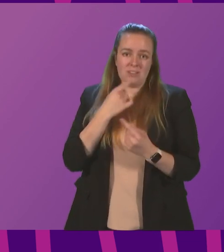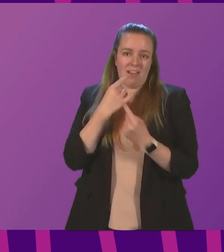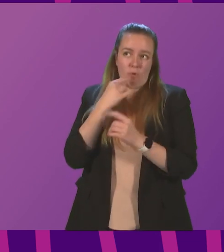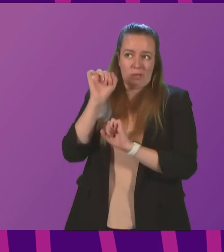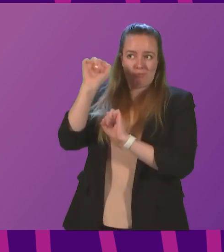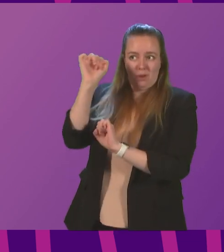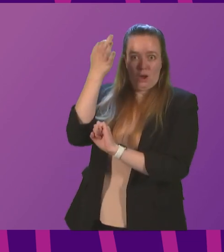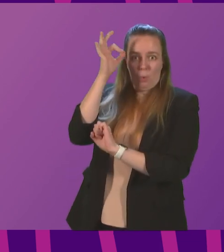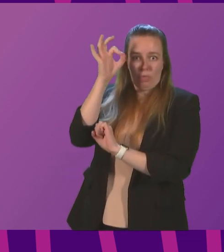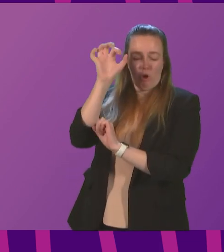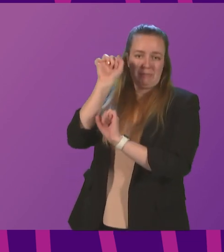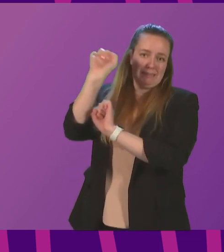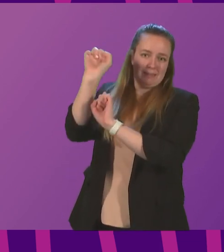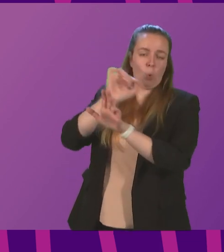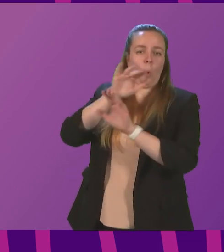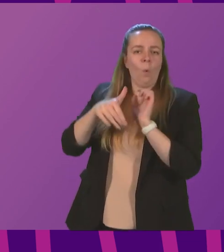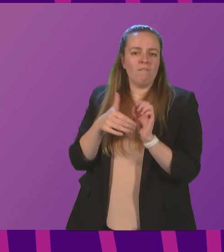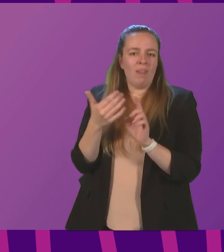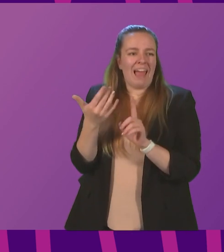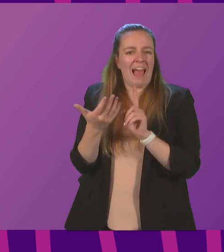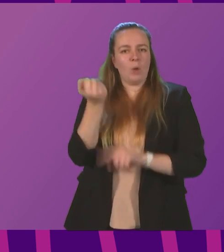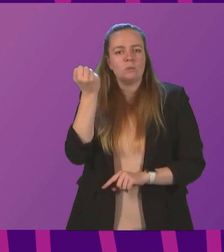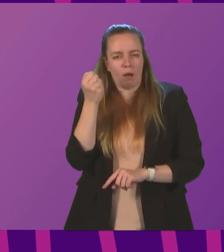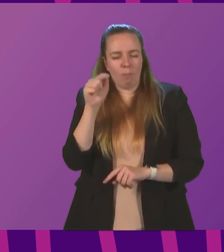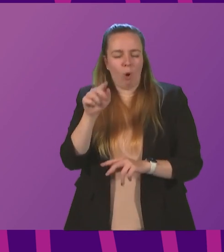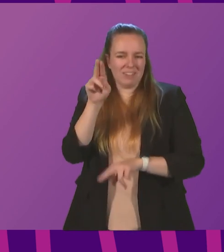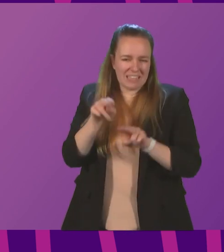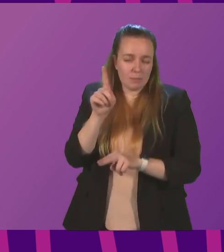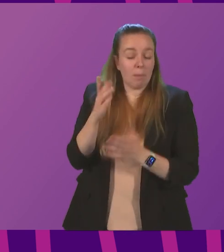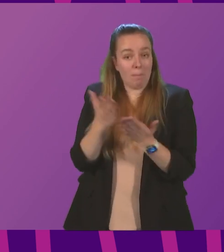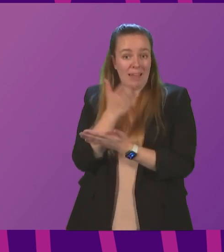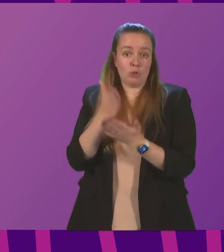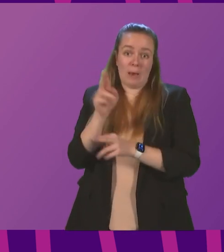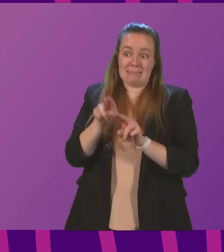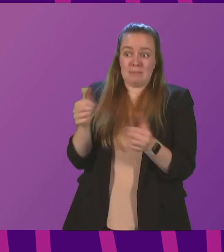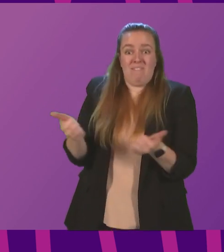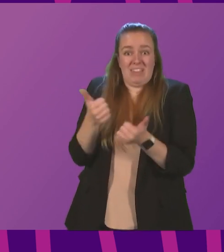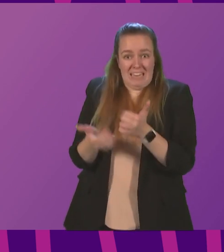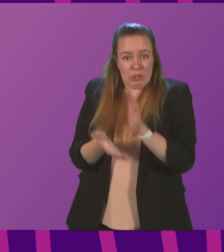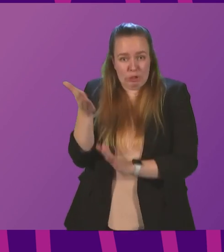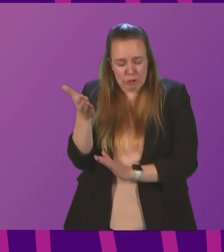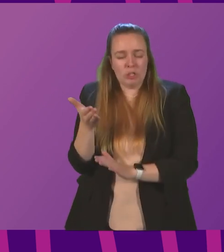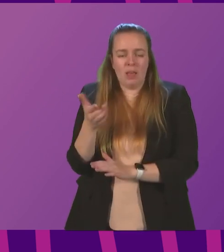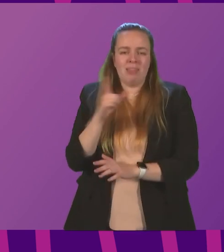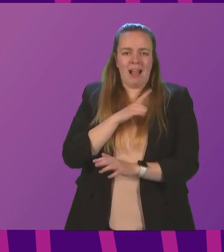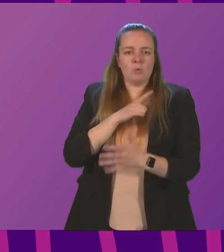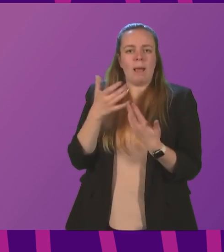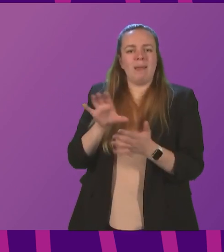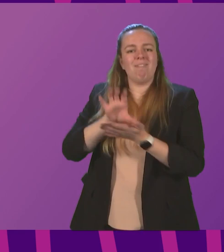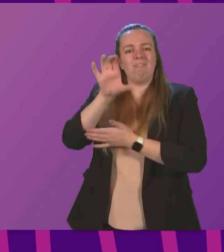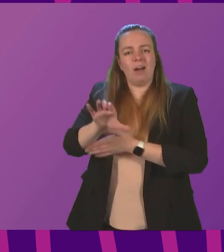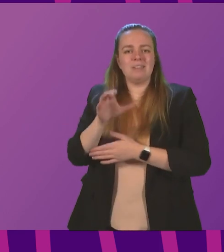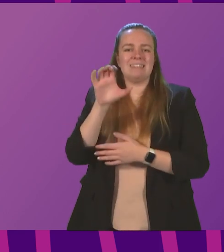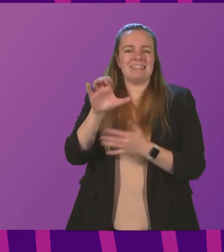local authorities, around the outcome of assessments, but making sure that these assessments are done. That is why we provided funding for carbon dioxide